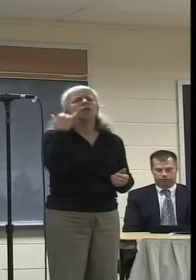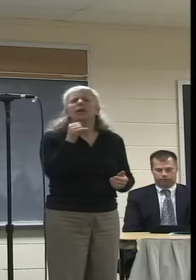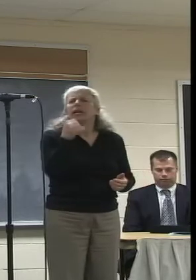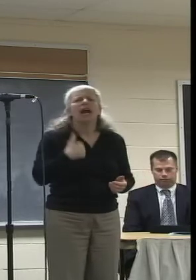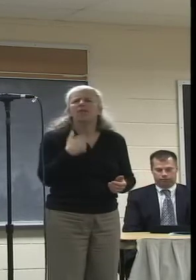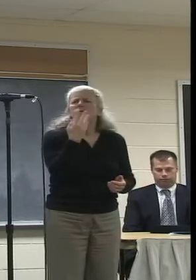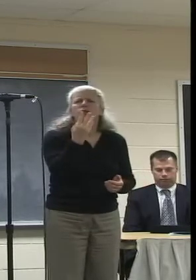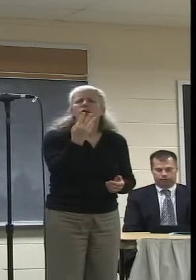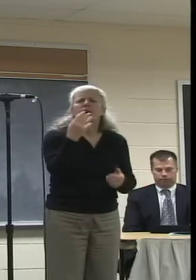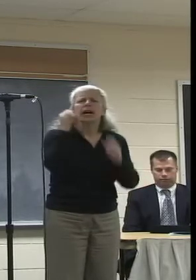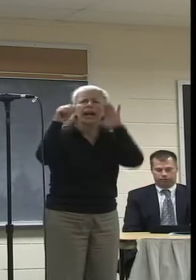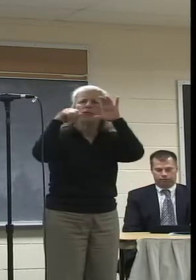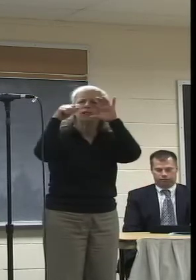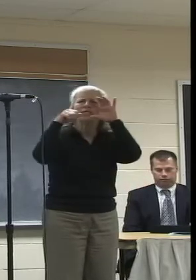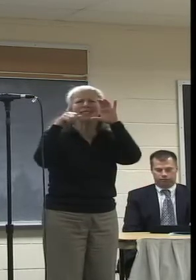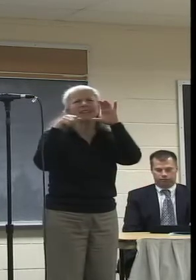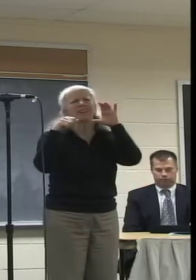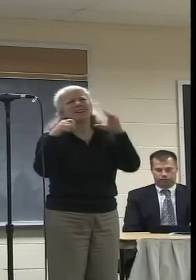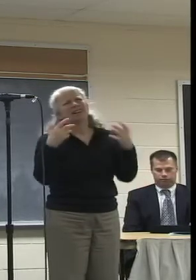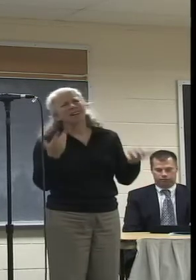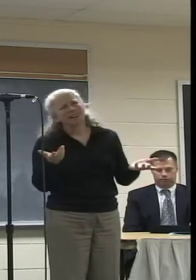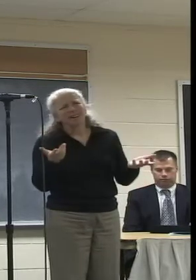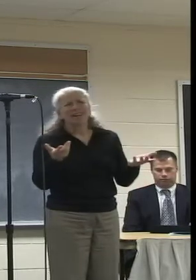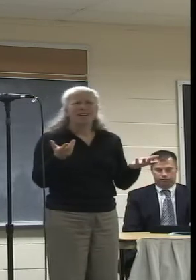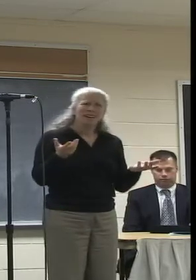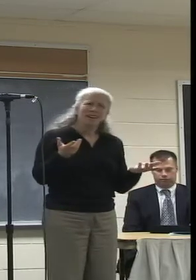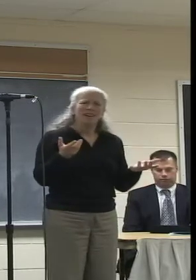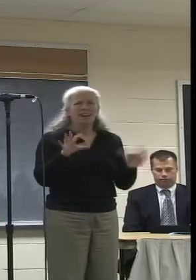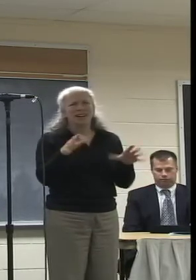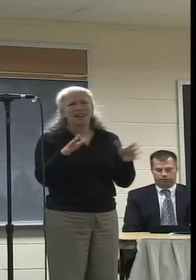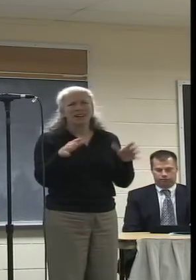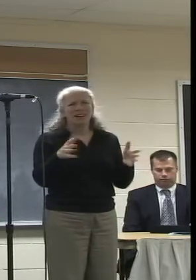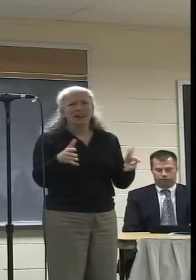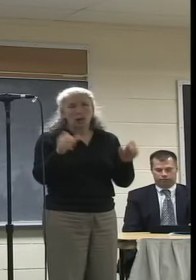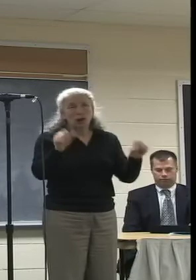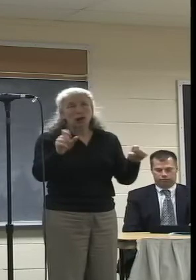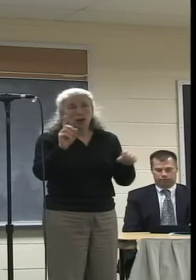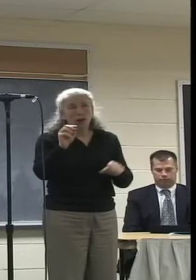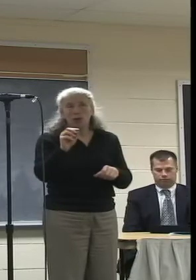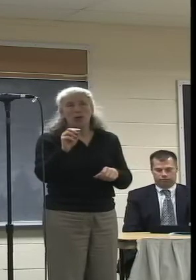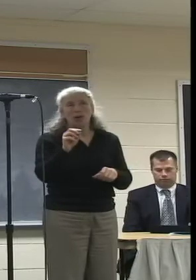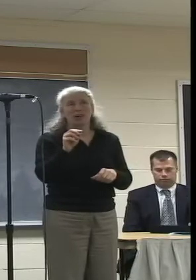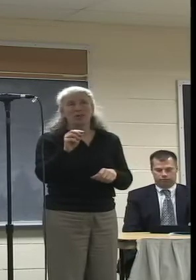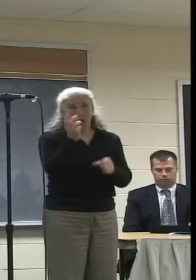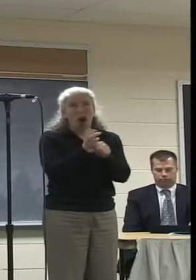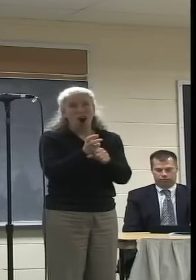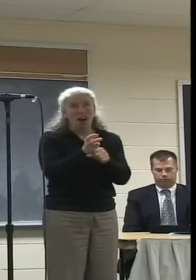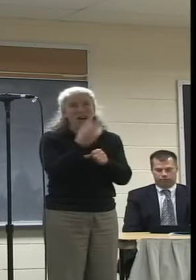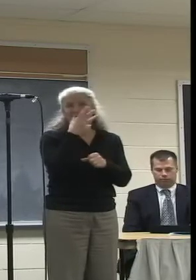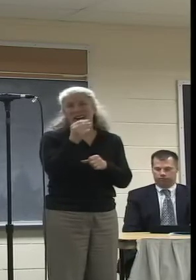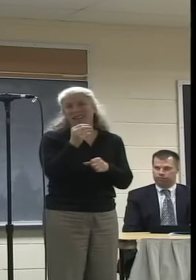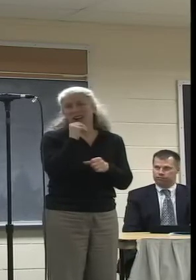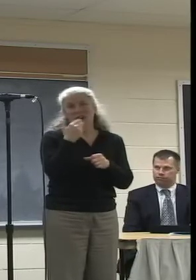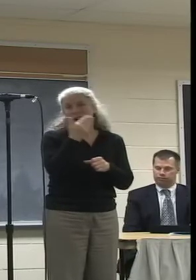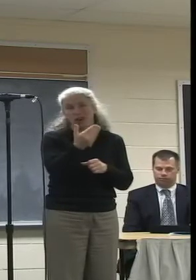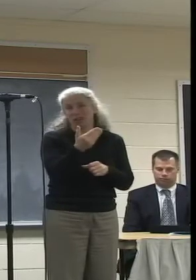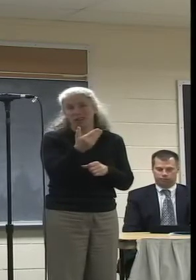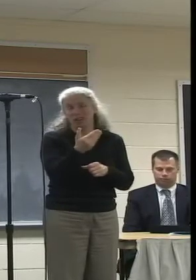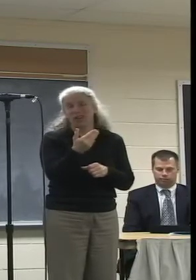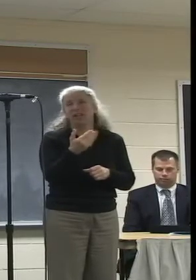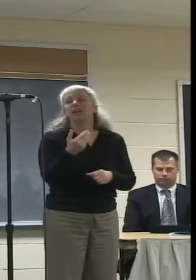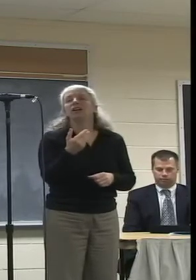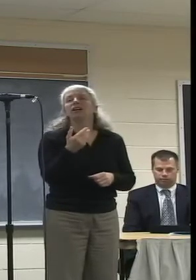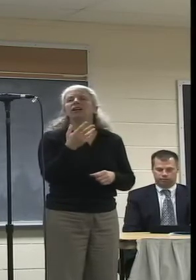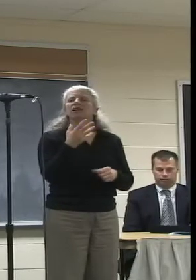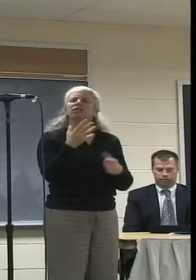could have been done, would have been harder, wouldn't have been as good. So then I want to take that and put it in a sort of